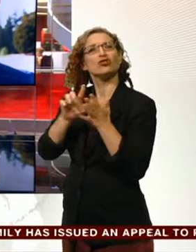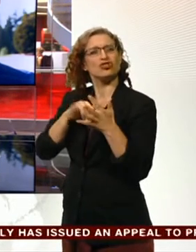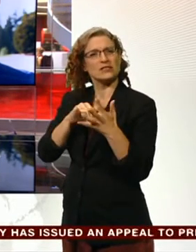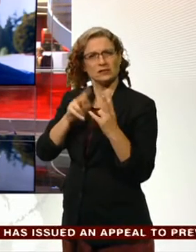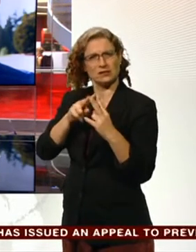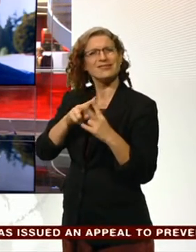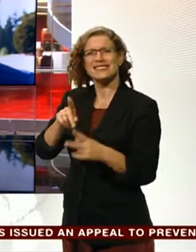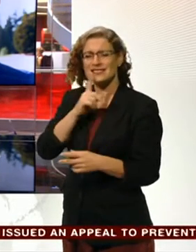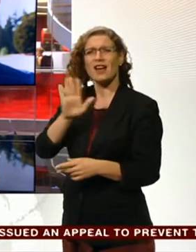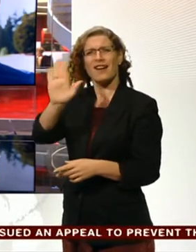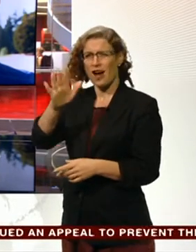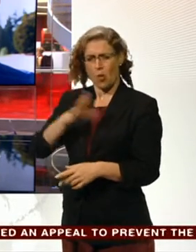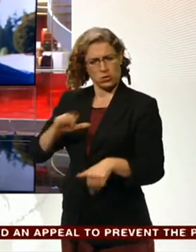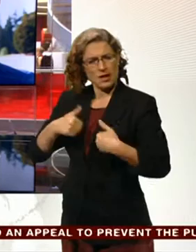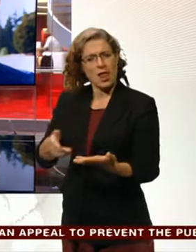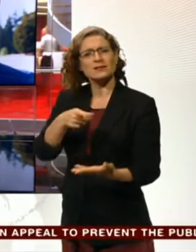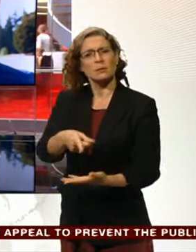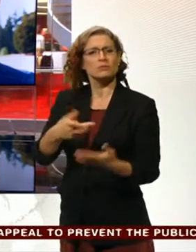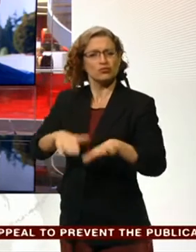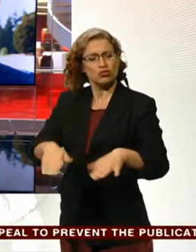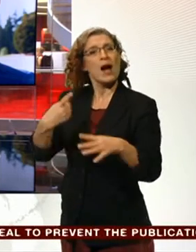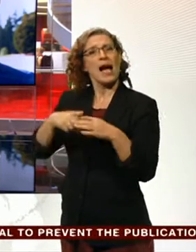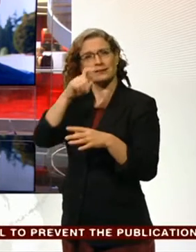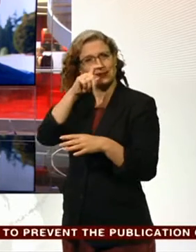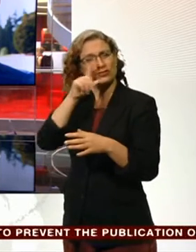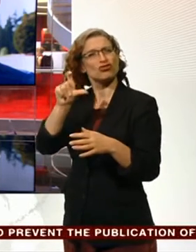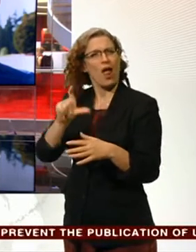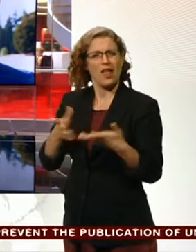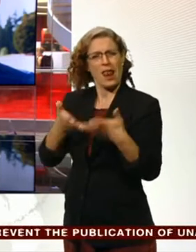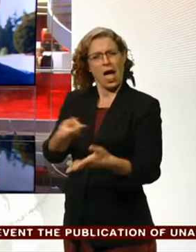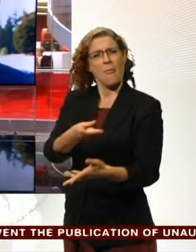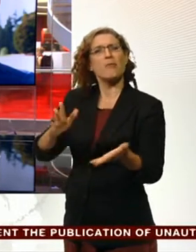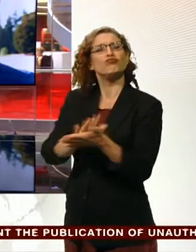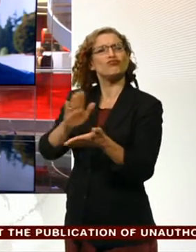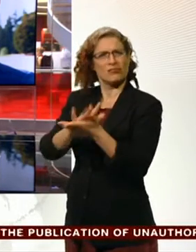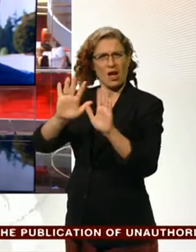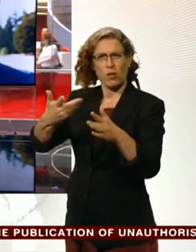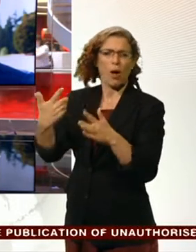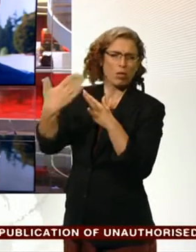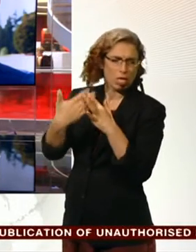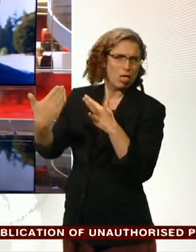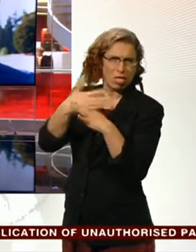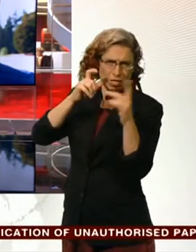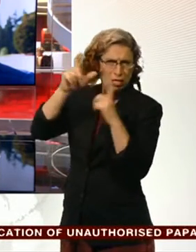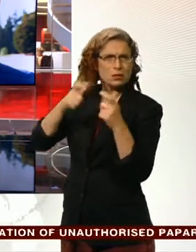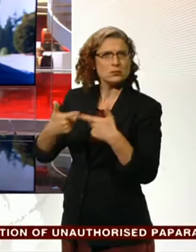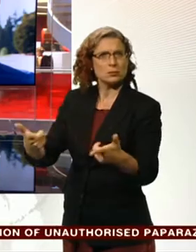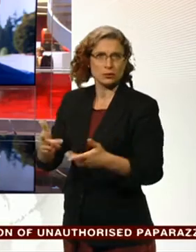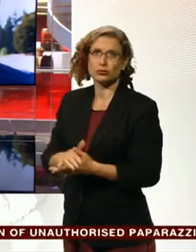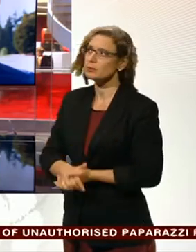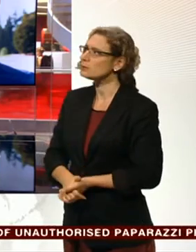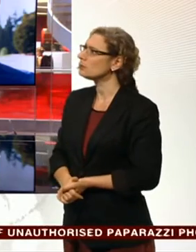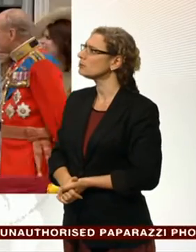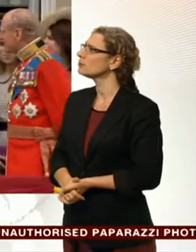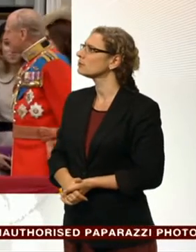providing a childhood for Prince George and Princess Charlotte that is free from harassment and surveillance. Our Royal Correspondent Nicholas Whitchell reports.